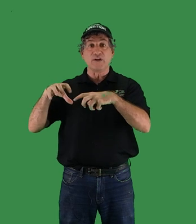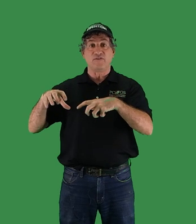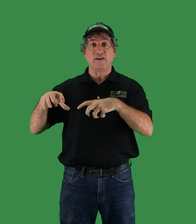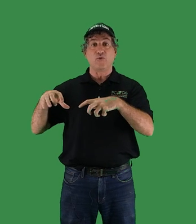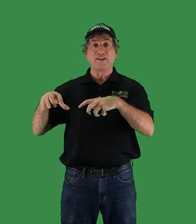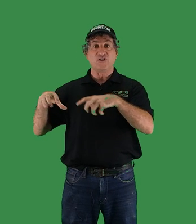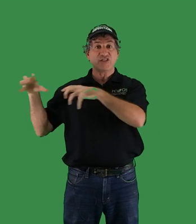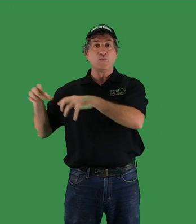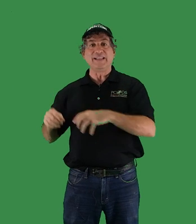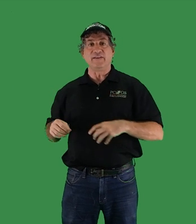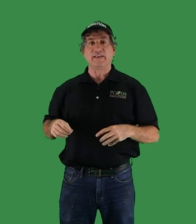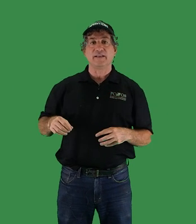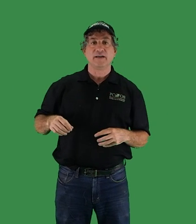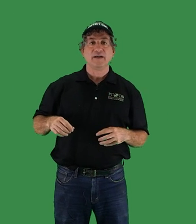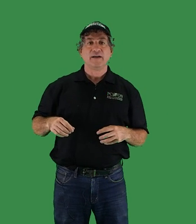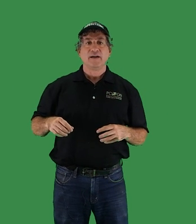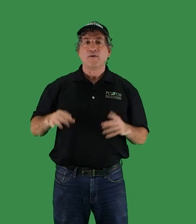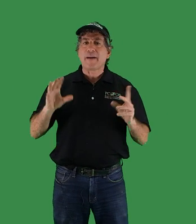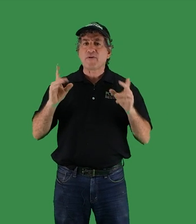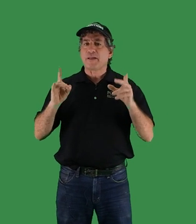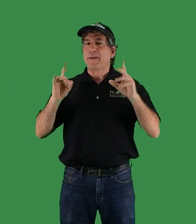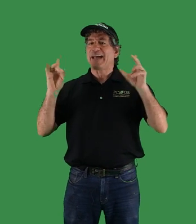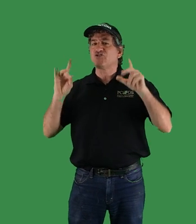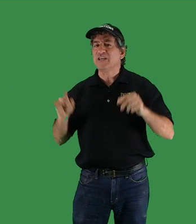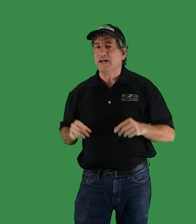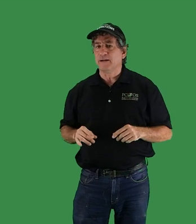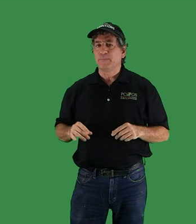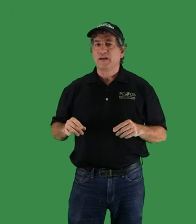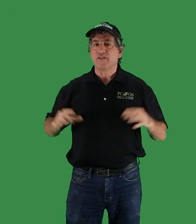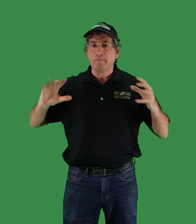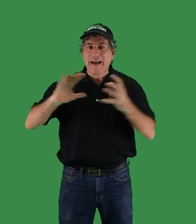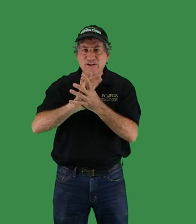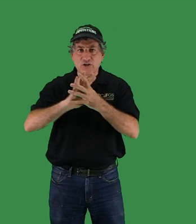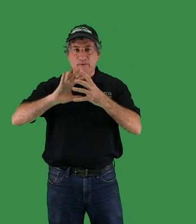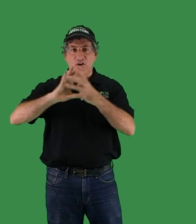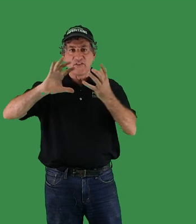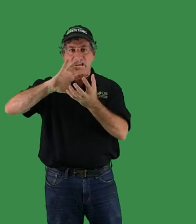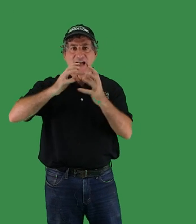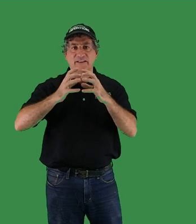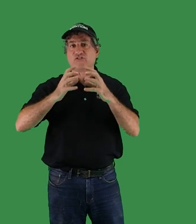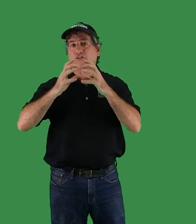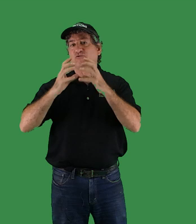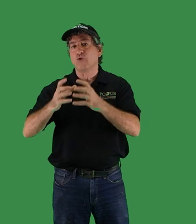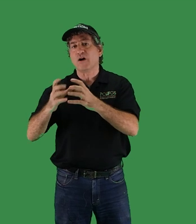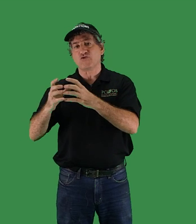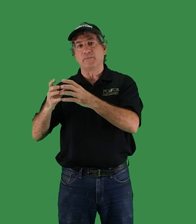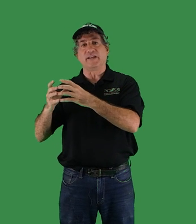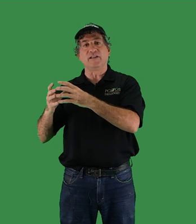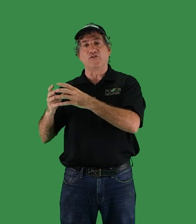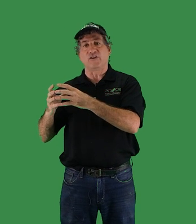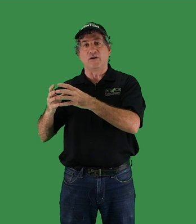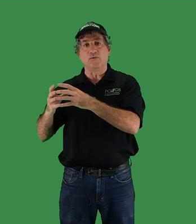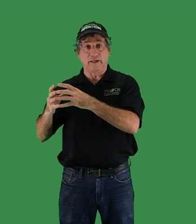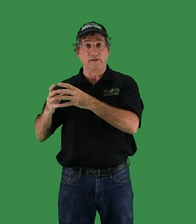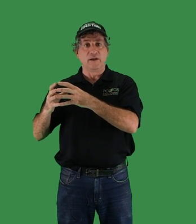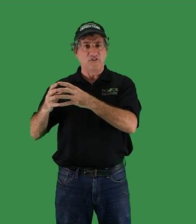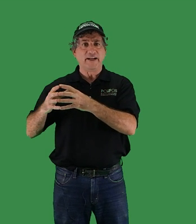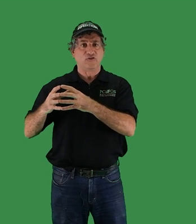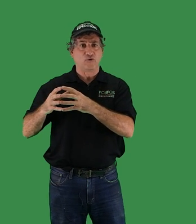configurations that we live in. Remember that Pangea, the mash-up of all the continents some 200 million years ago when dinosaurs